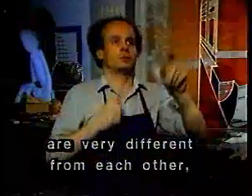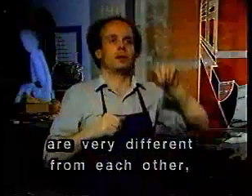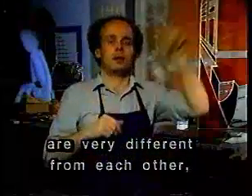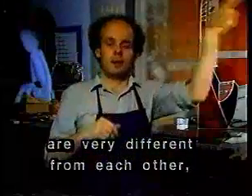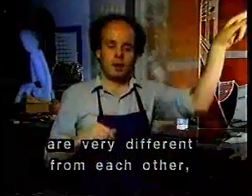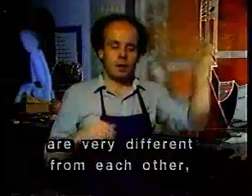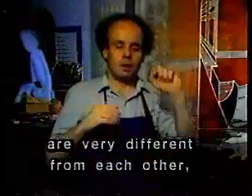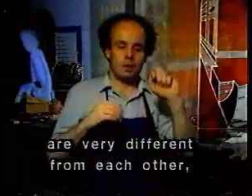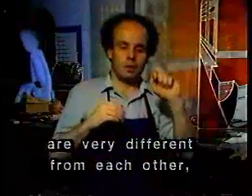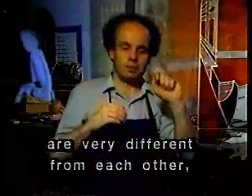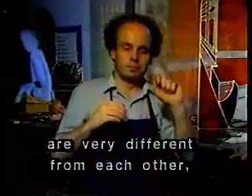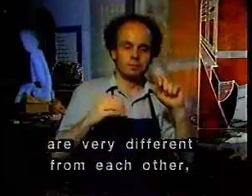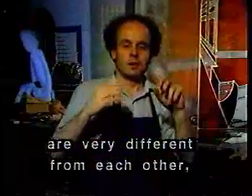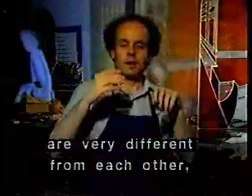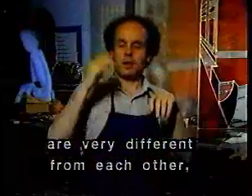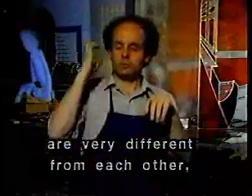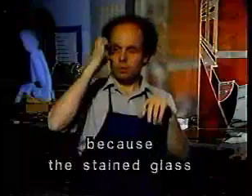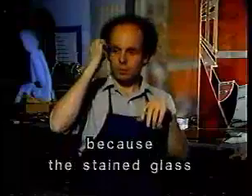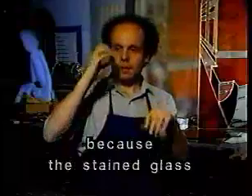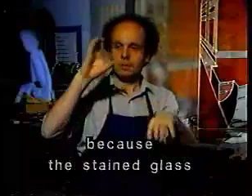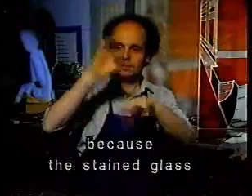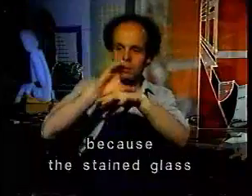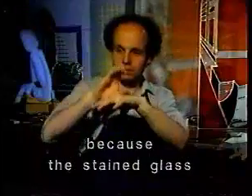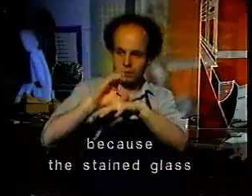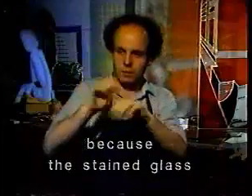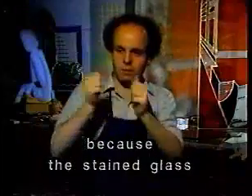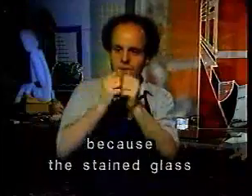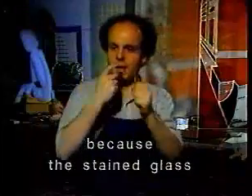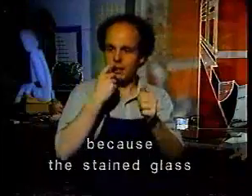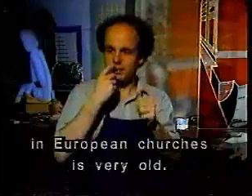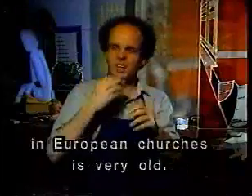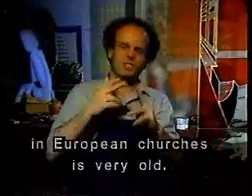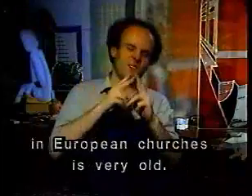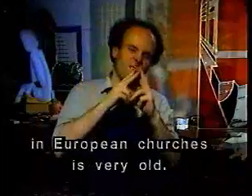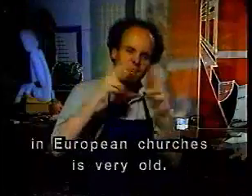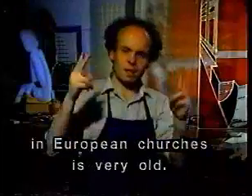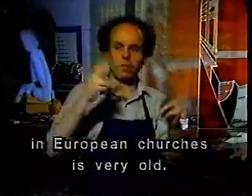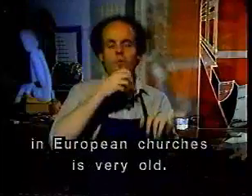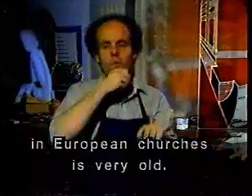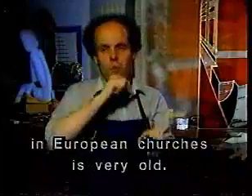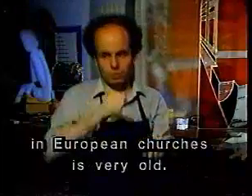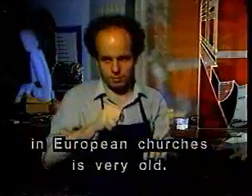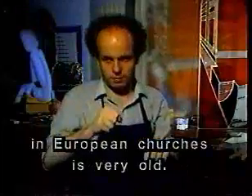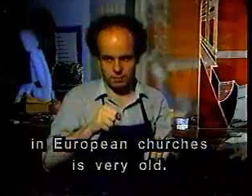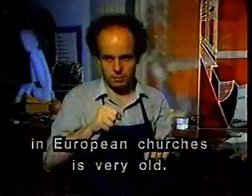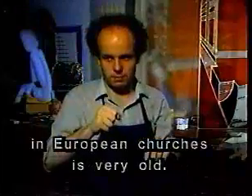because the stained glass in European churches is very old.